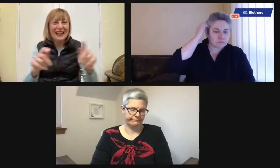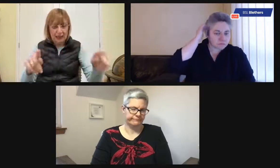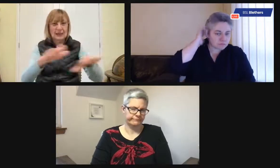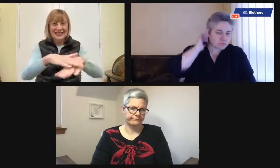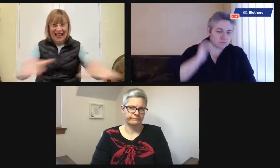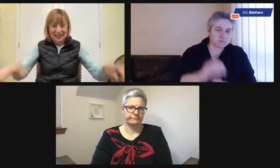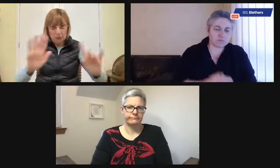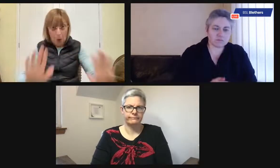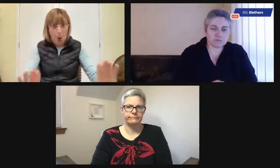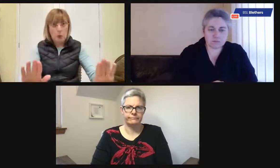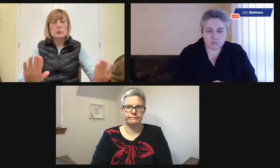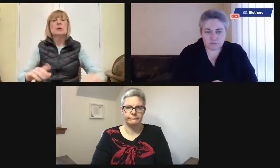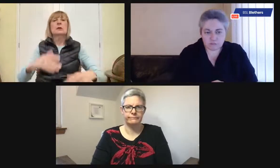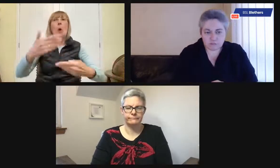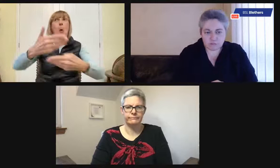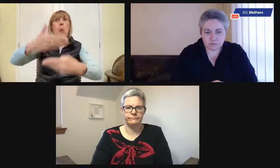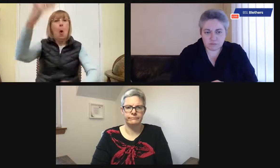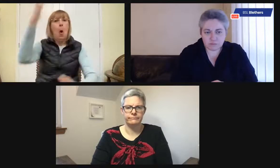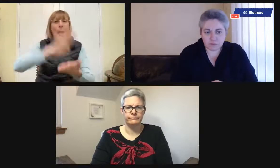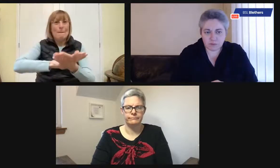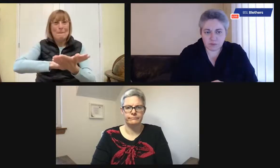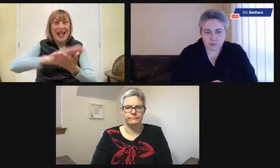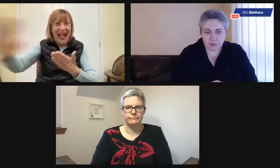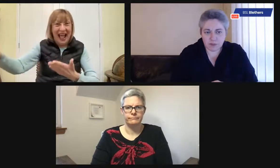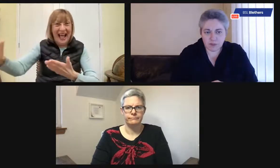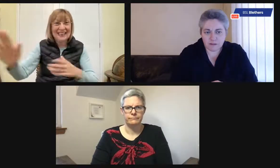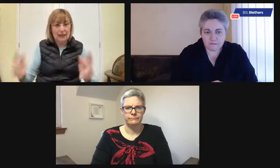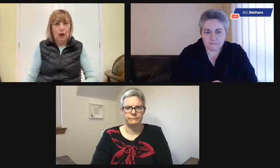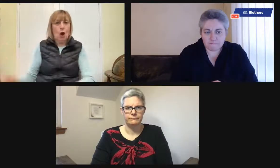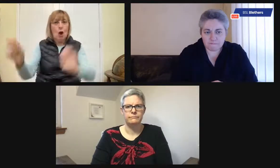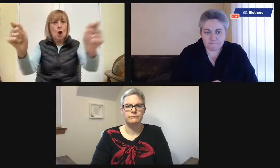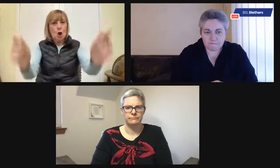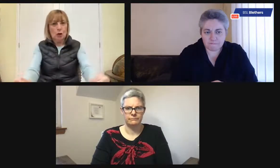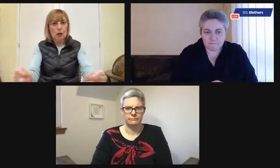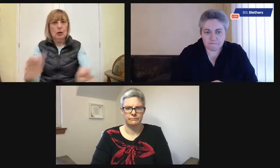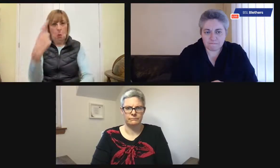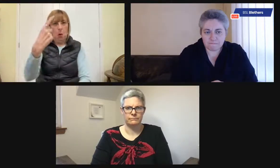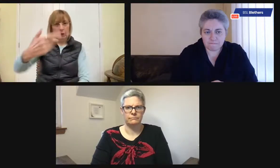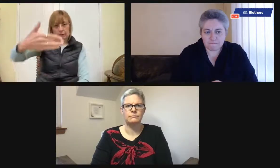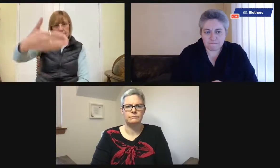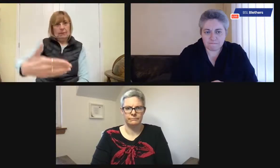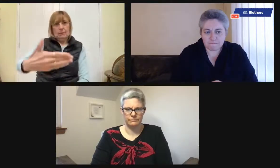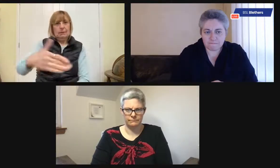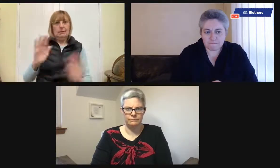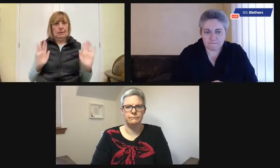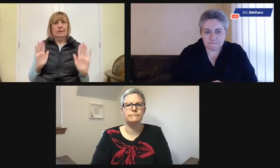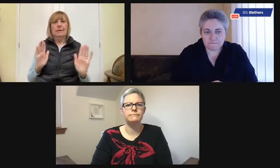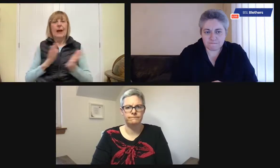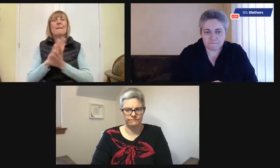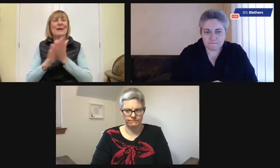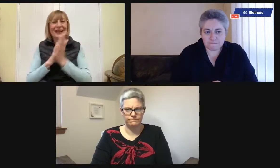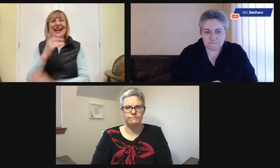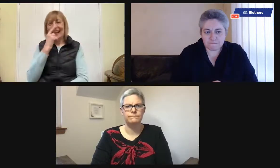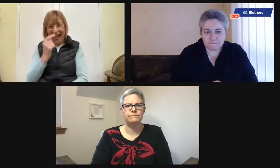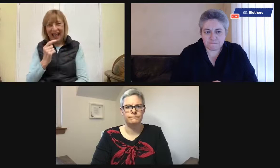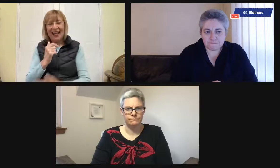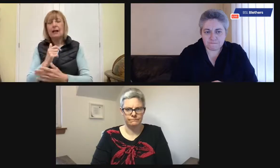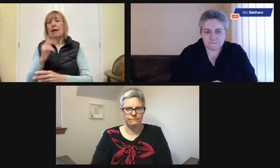the clock display on a separate table and leave it there or perhaps on a plain wall and or on something in